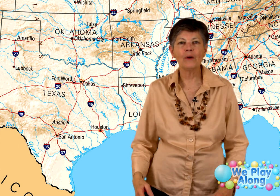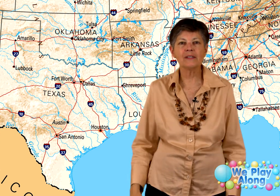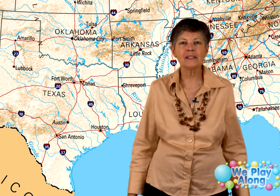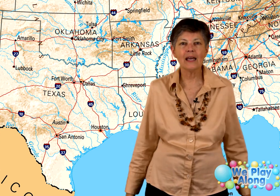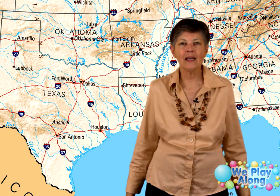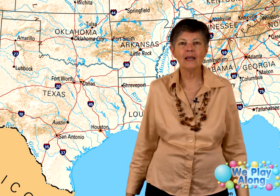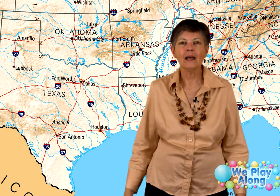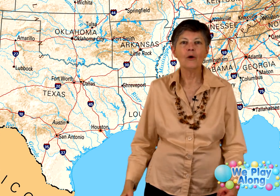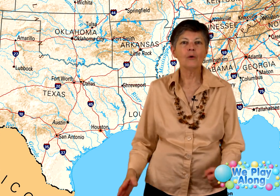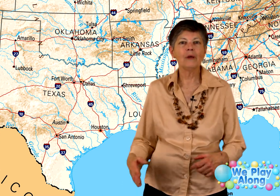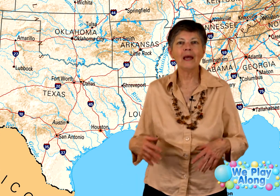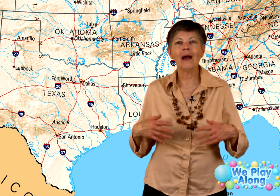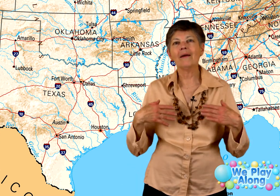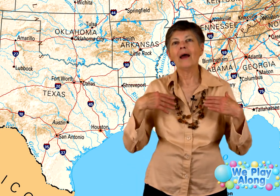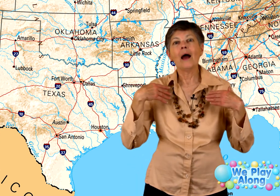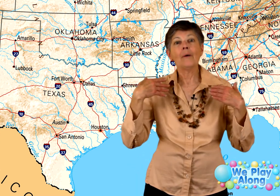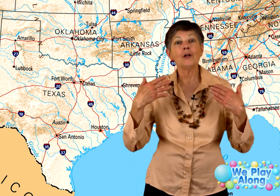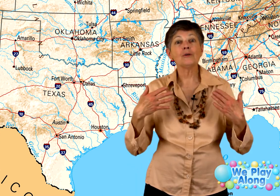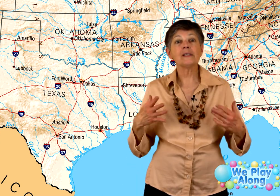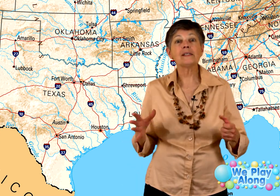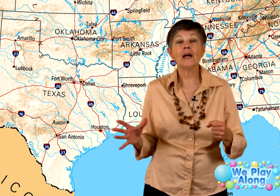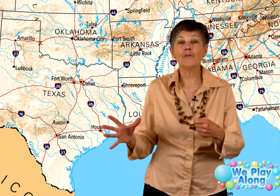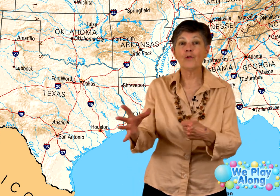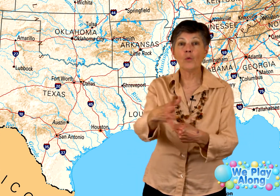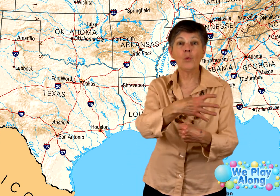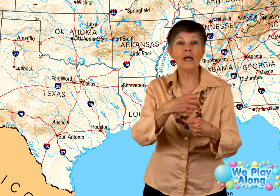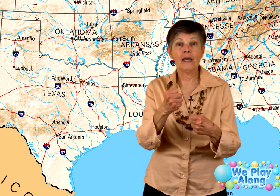withstanding would be, I, I'm going to use this sign for winning.